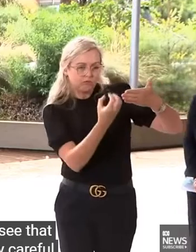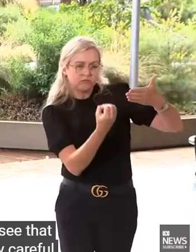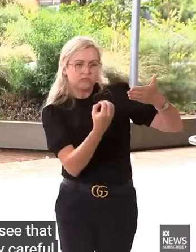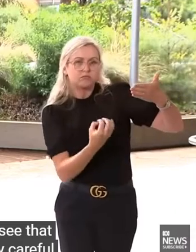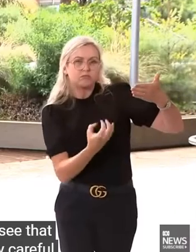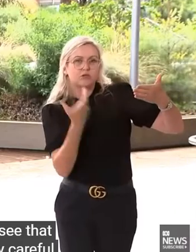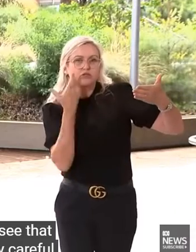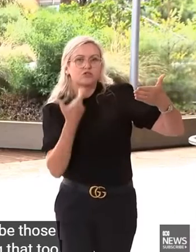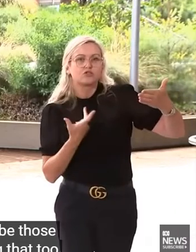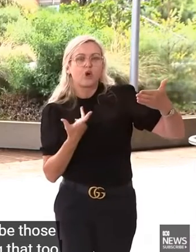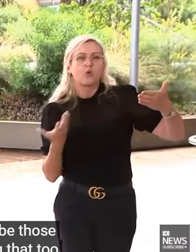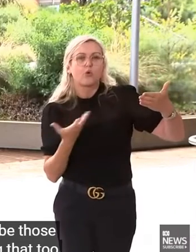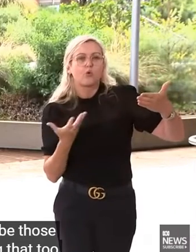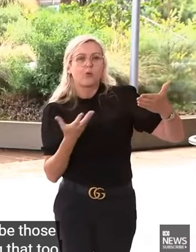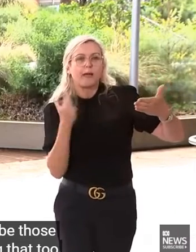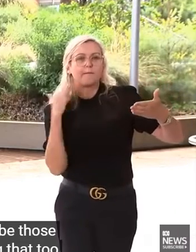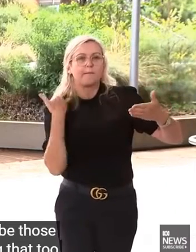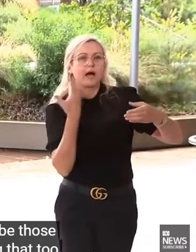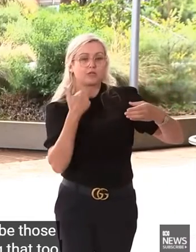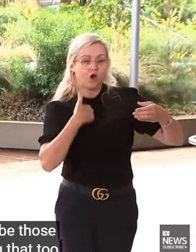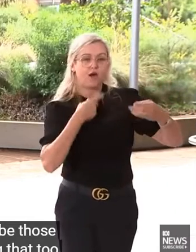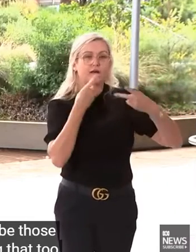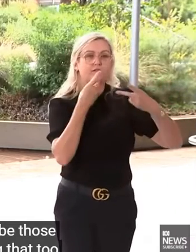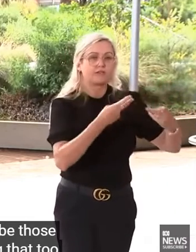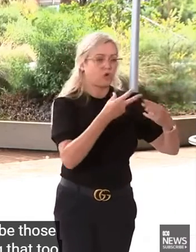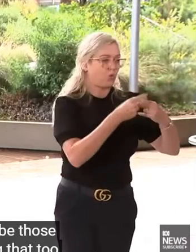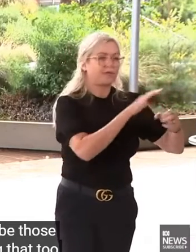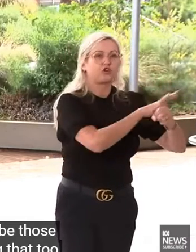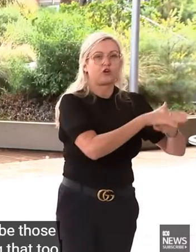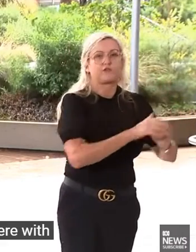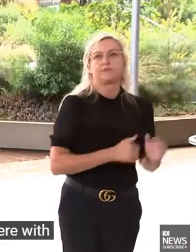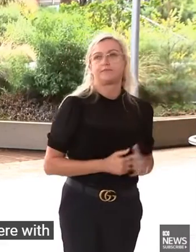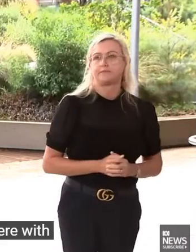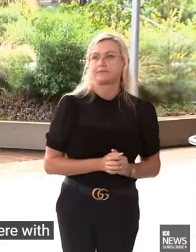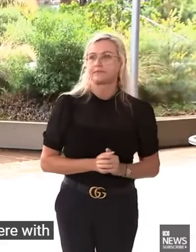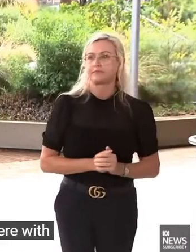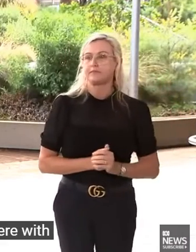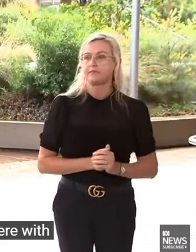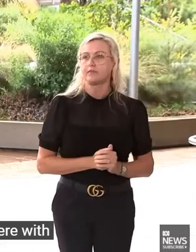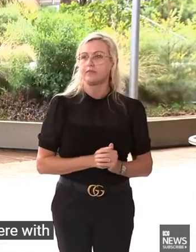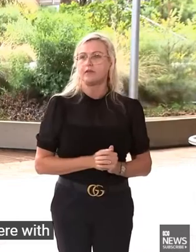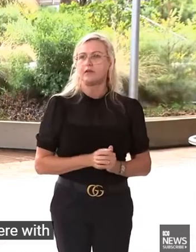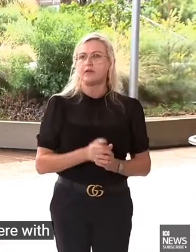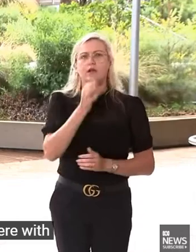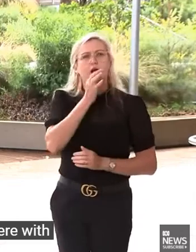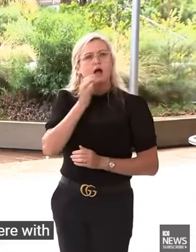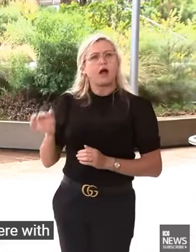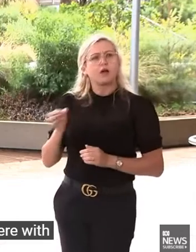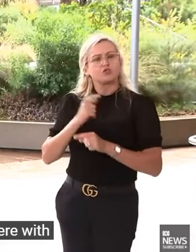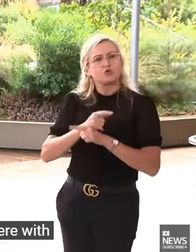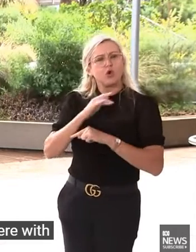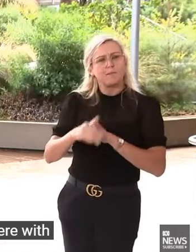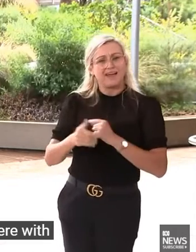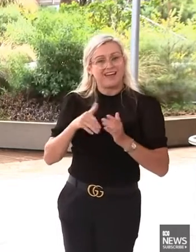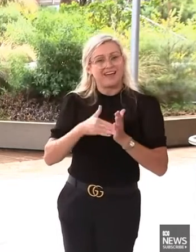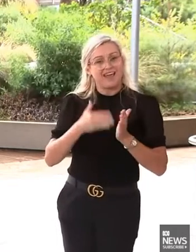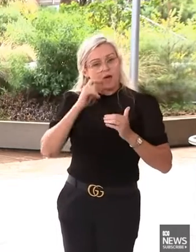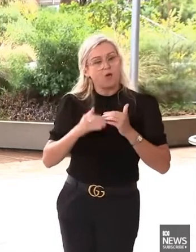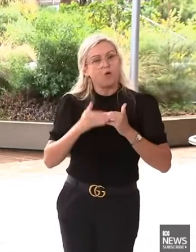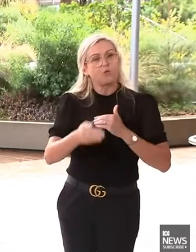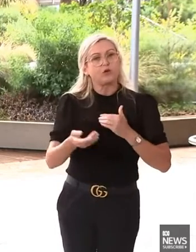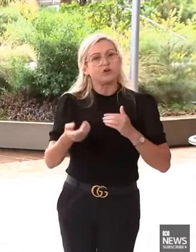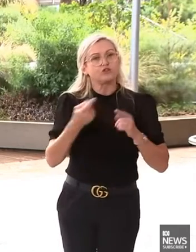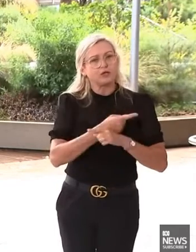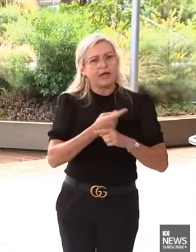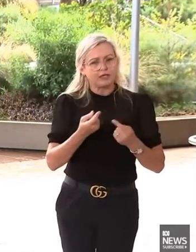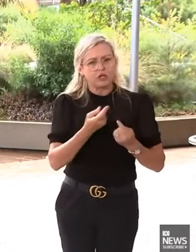I'm sorry, I just can't hear without... Sorry, Dr Chant flagged that you changed the way that deaths are reported. Yeah. Does that mean that we weren't beginning deaths